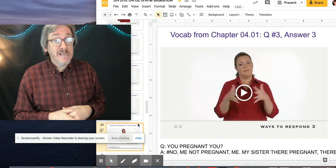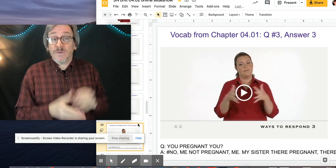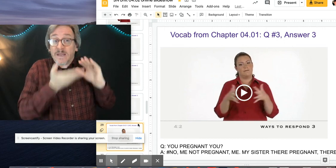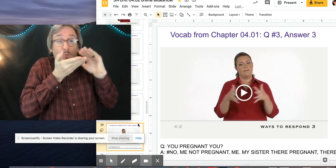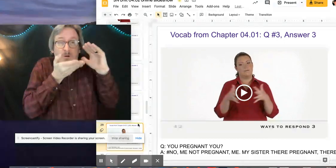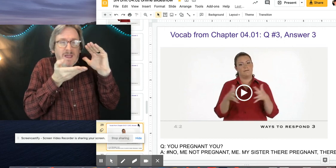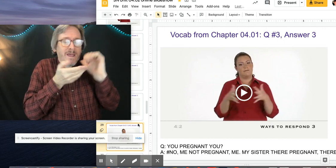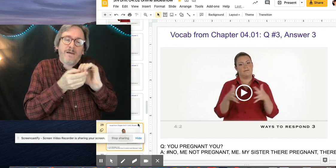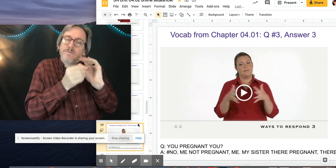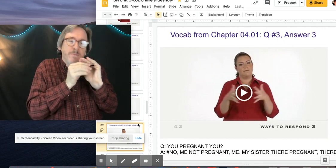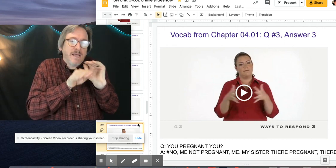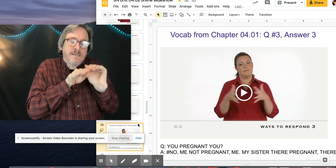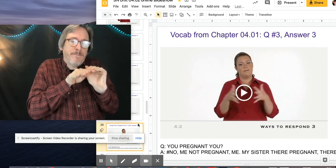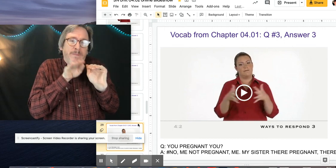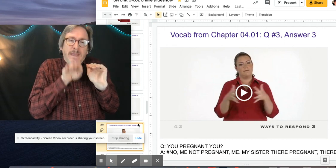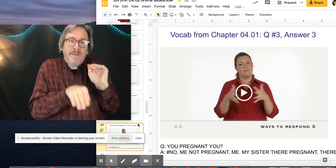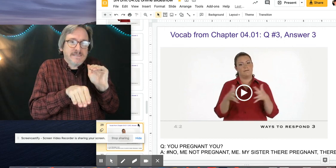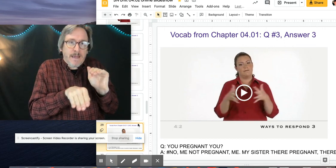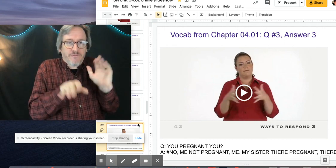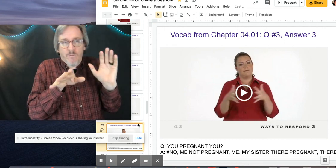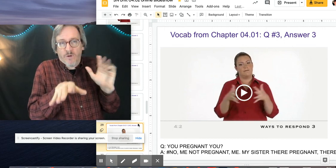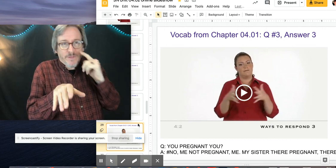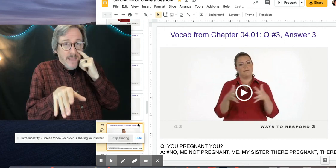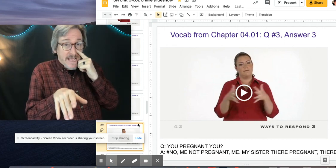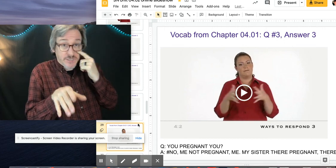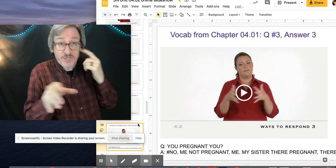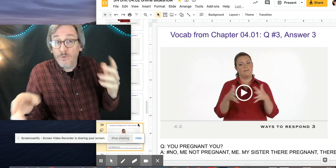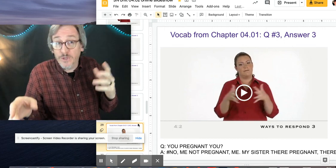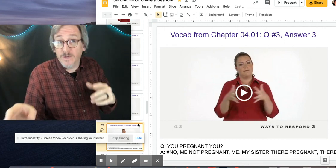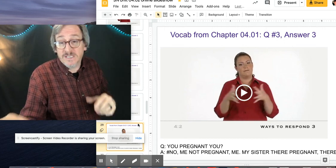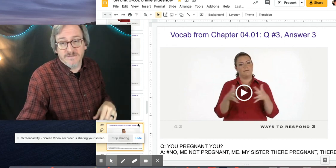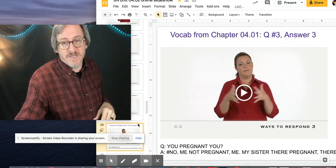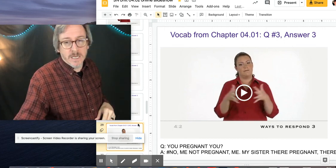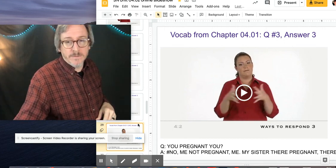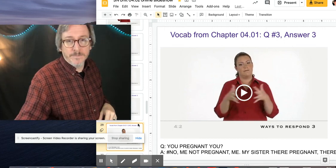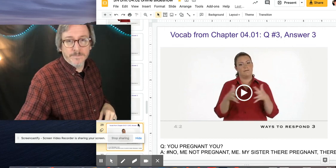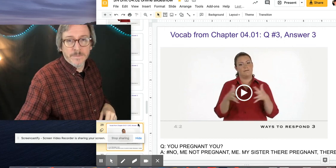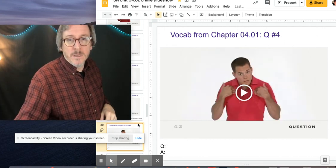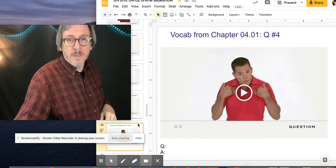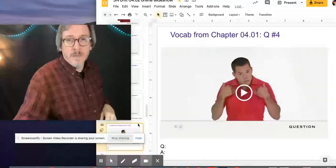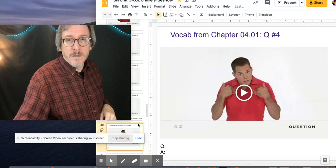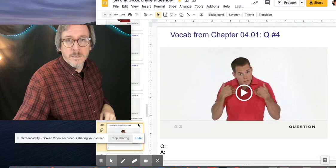So again, it's a baby step from what the last two units have done.